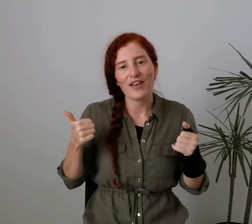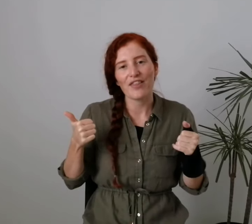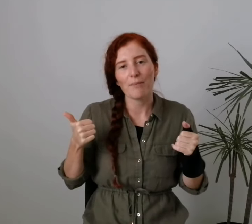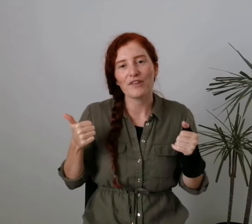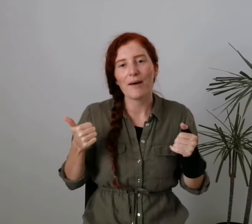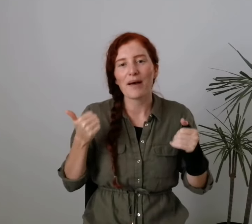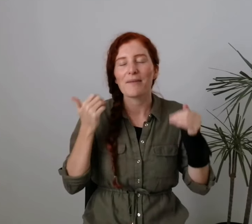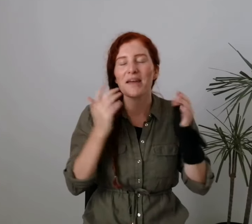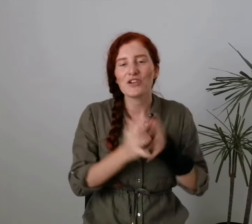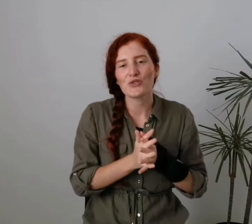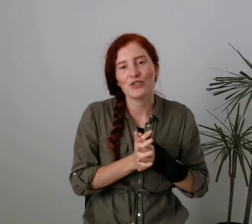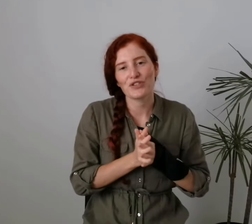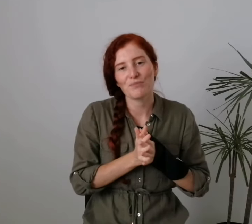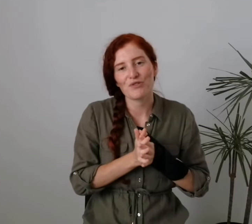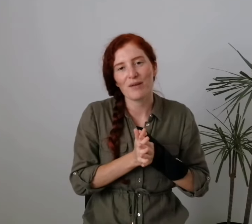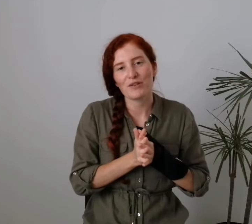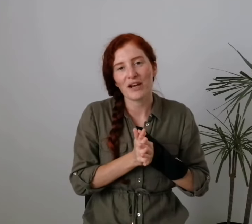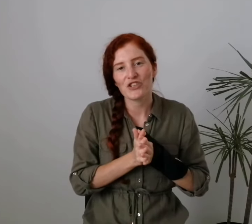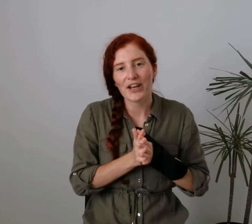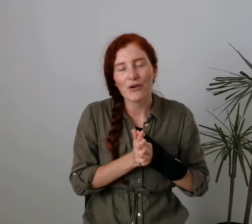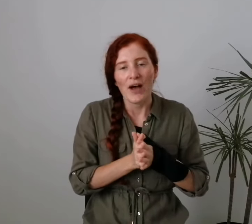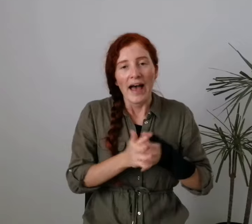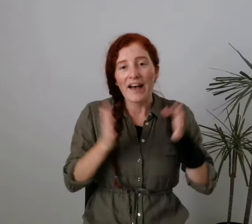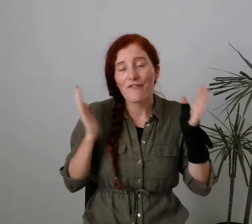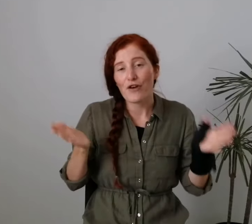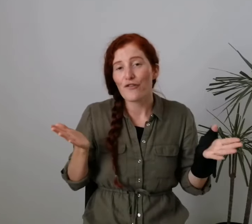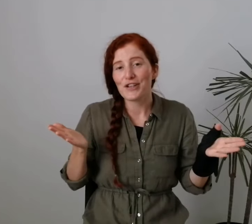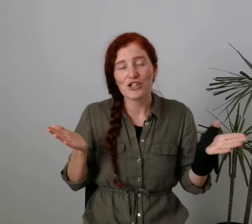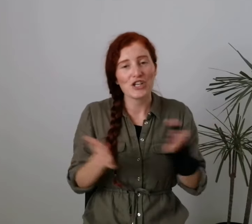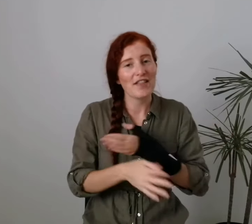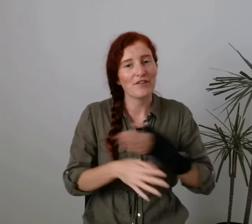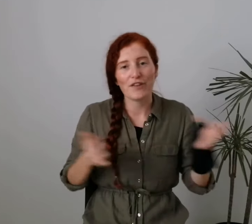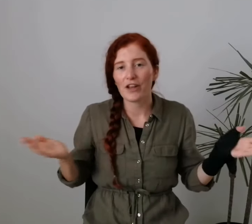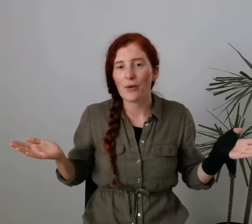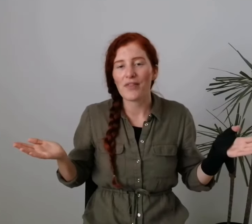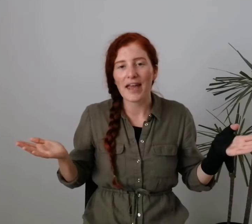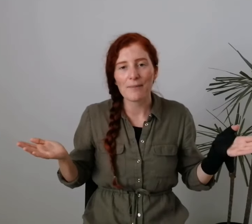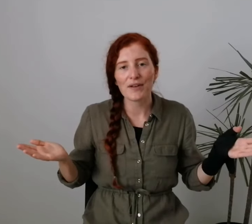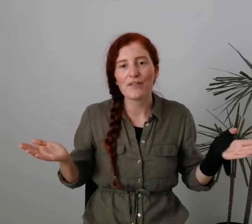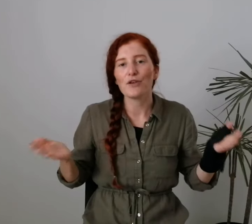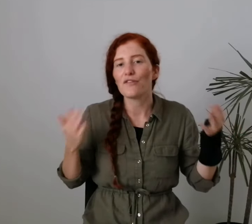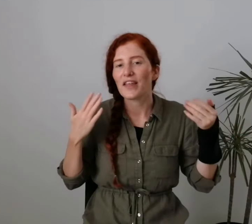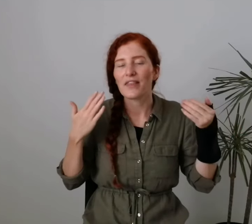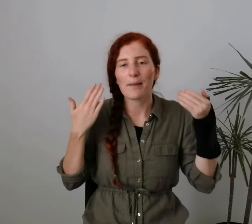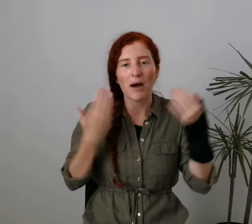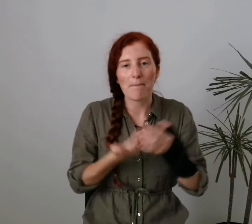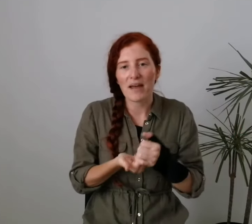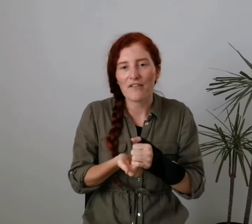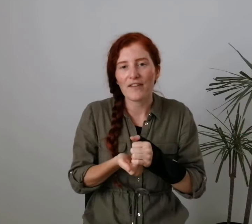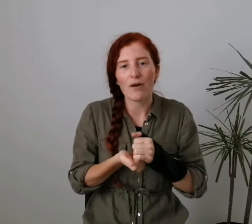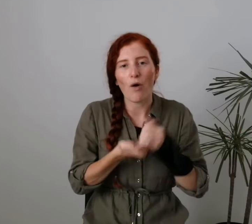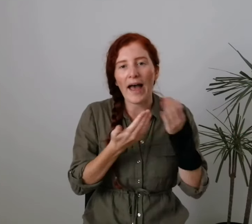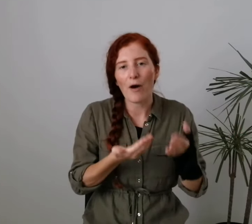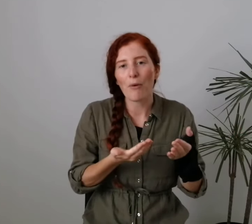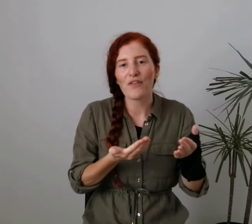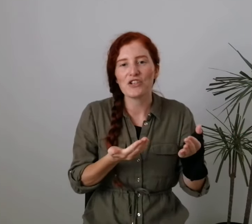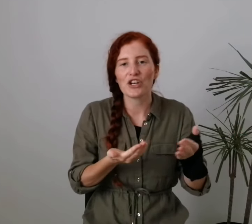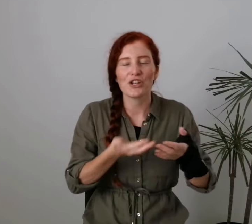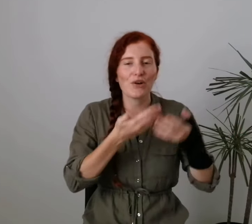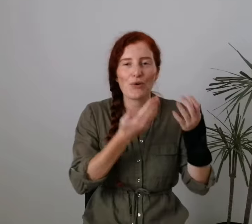give it a thumbs up and make sure to subscribe to my channel. And feel free to share this video with anybody that you think that it might benefit or help on their journey